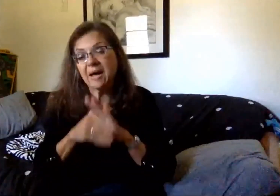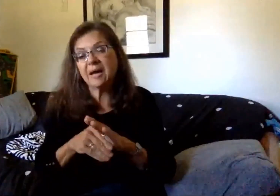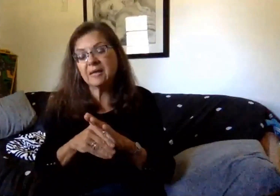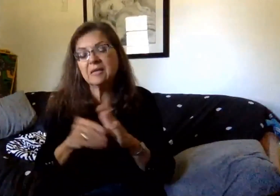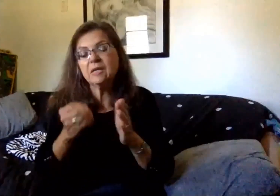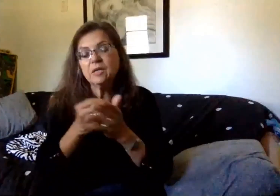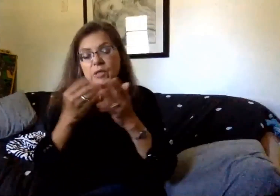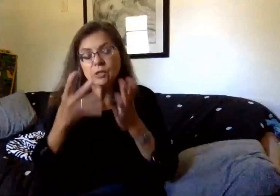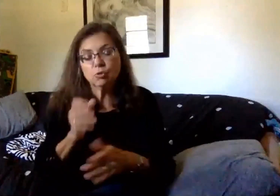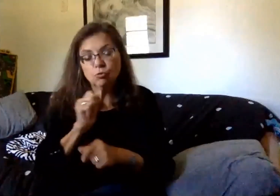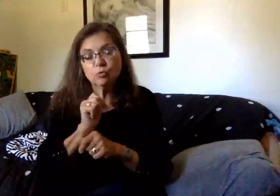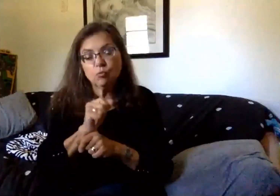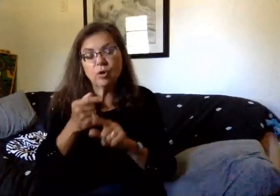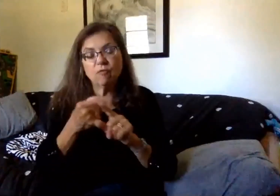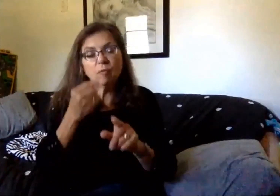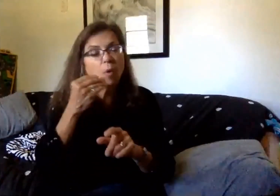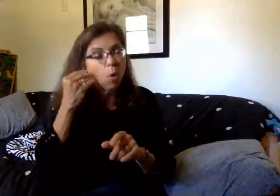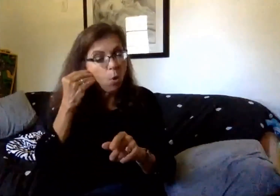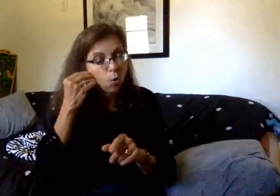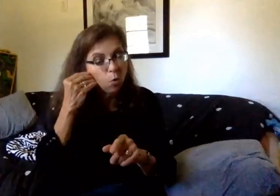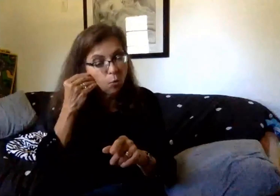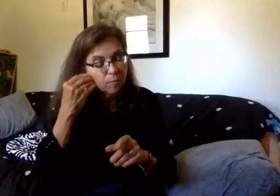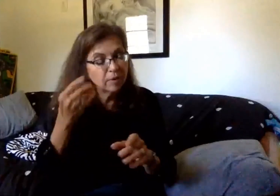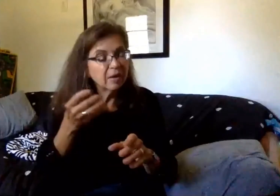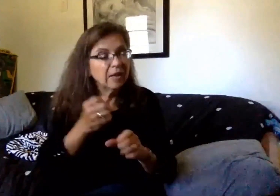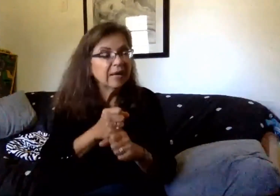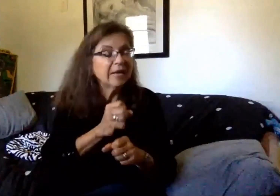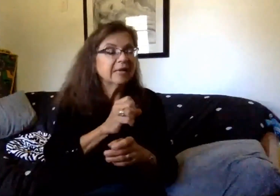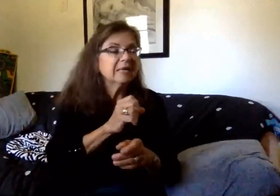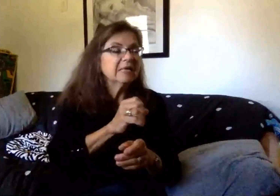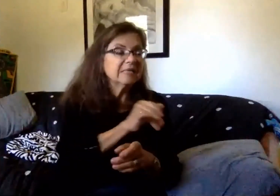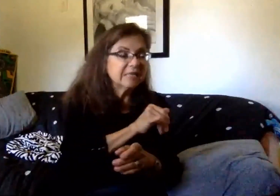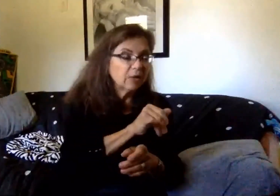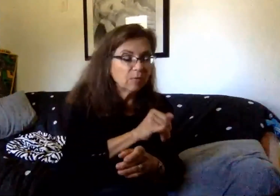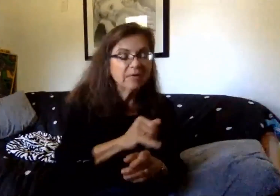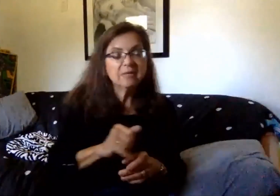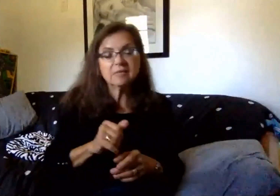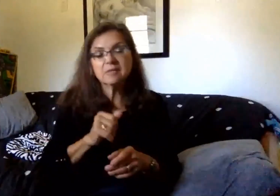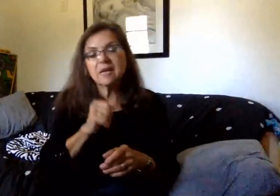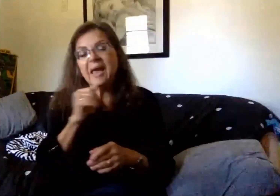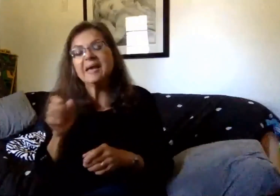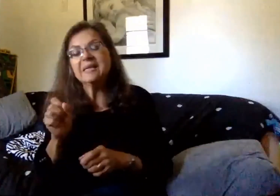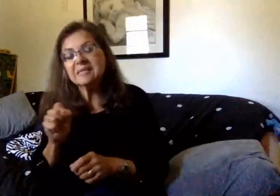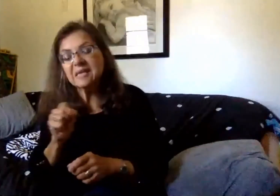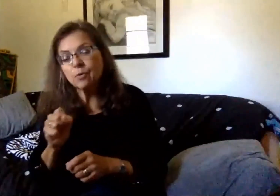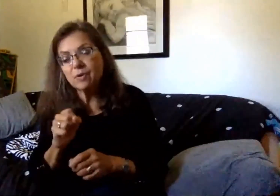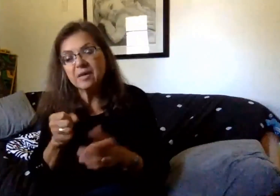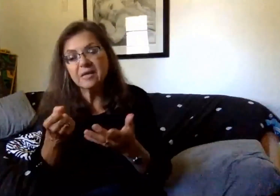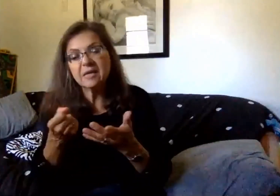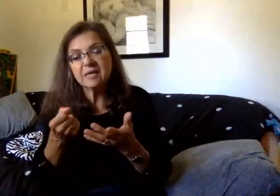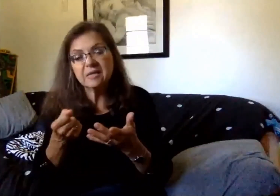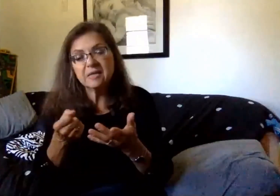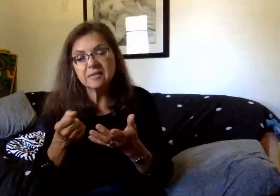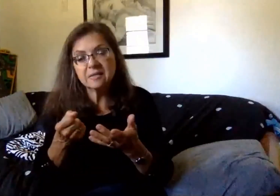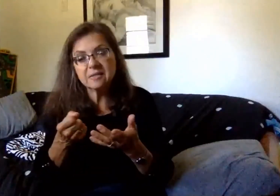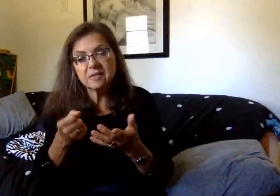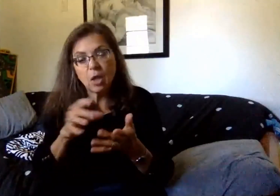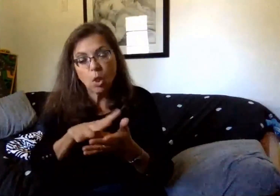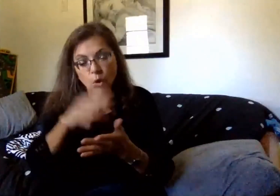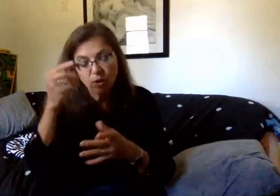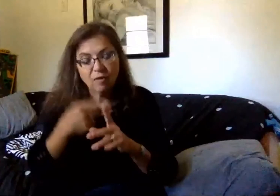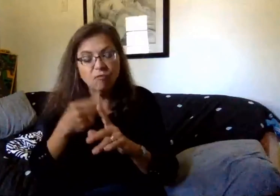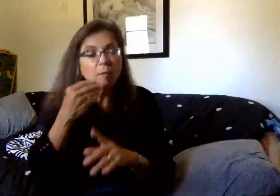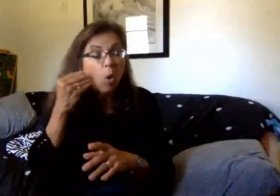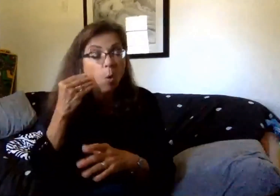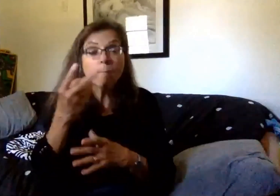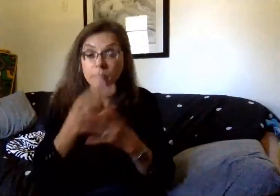receive synchronous or asynchronous learning or both? The response is both. They'll have